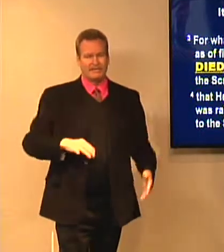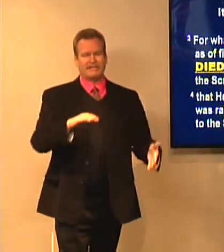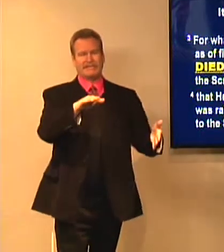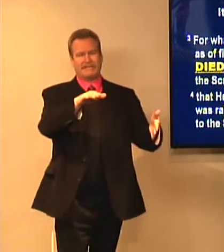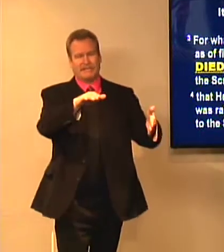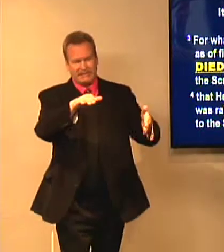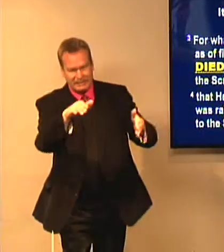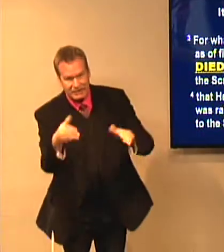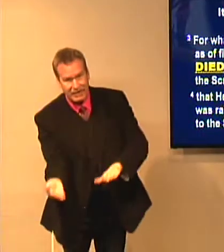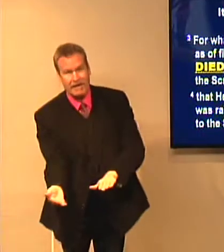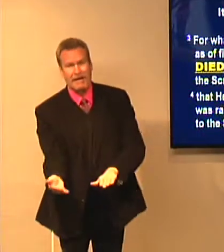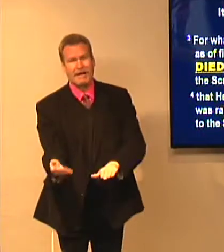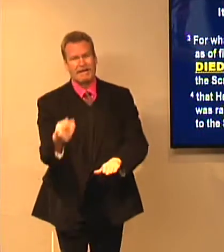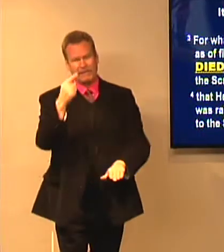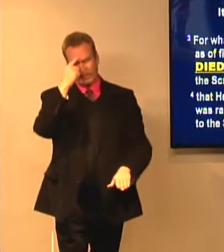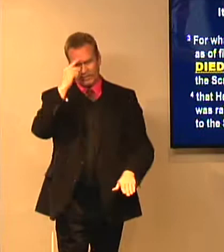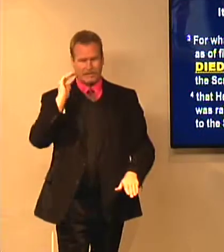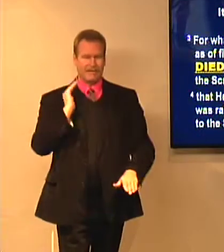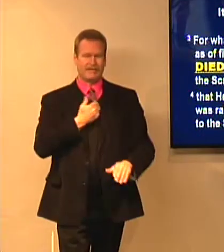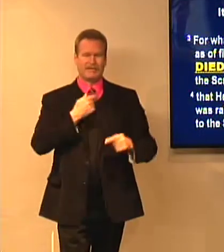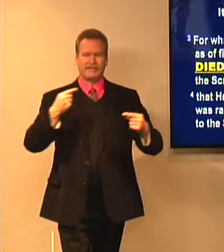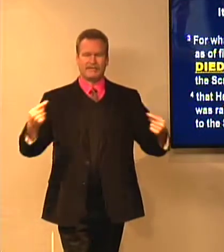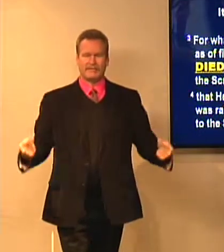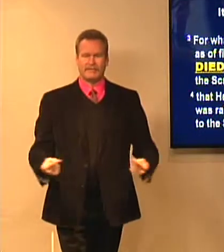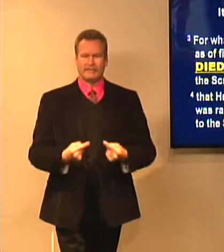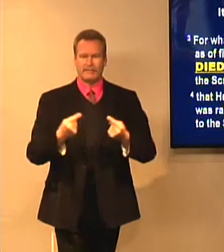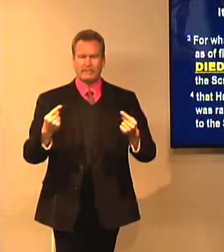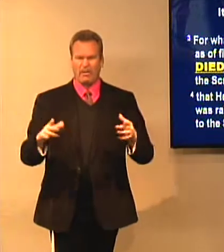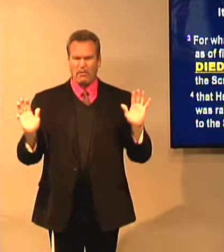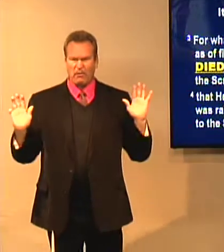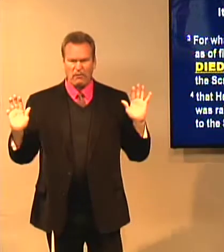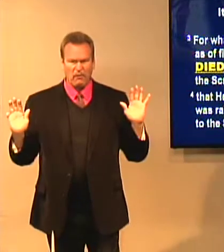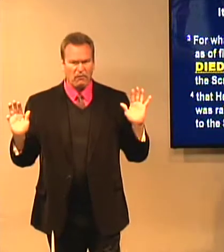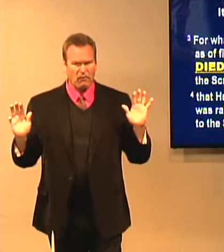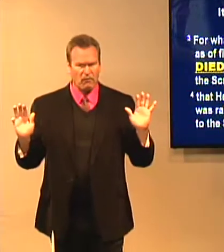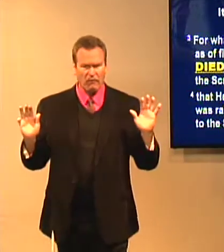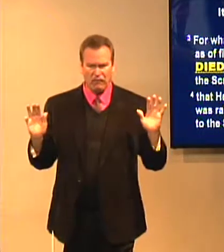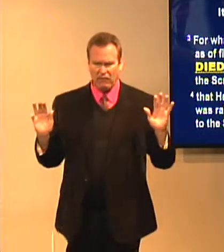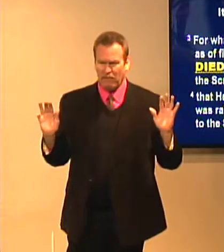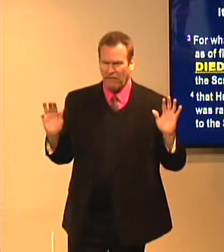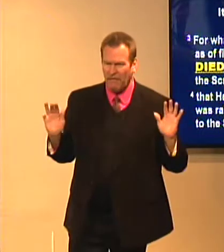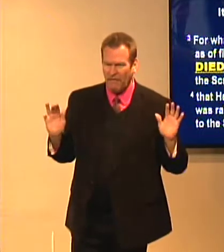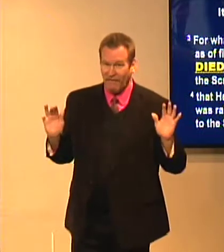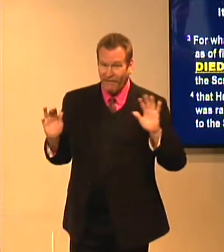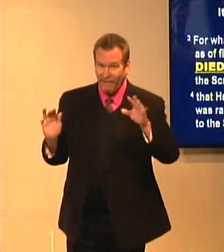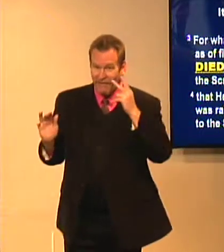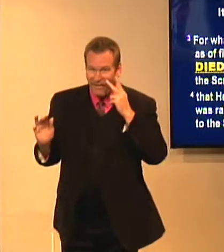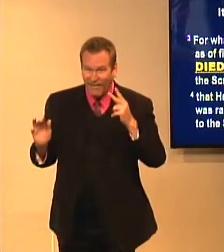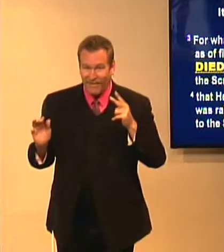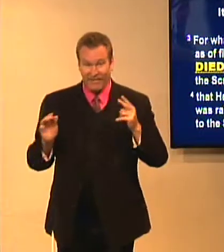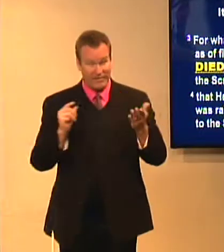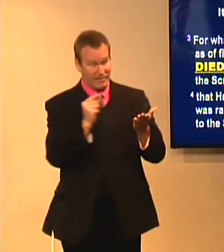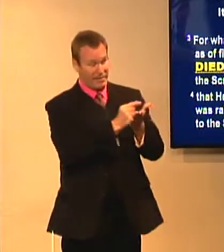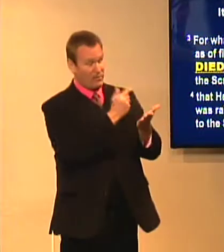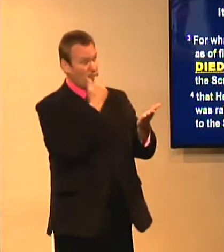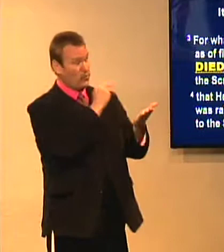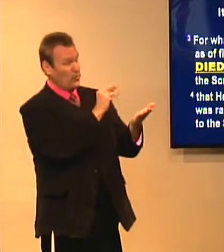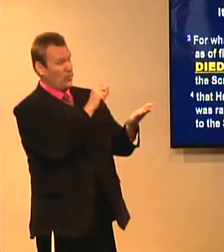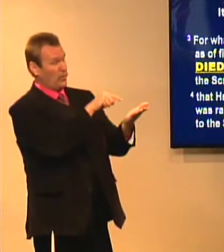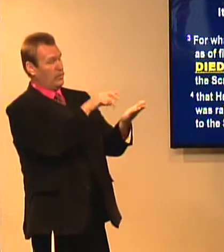Christ died for our sins. Wow. Simple. Christ died for our sins.